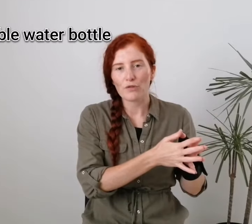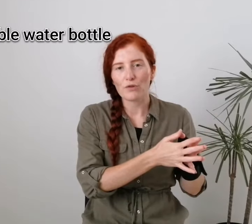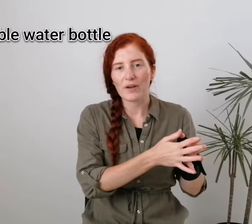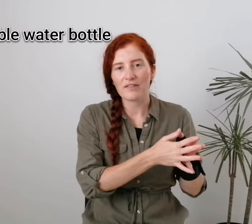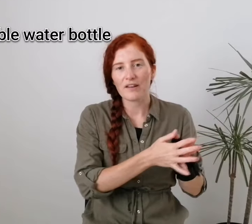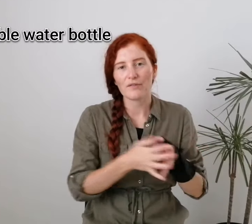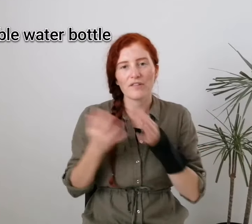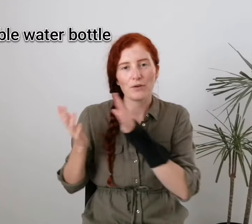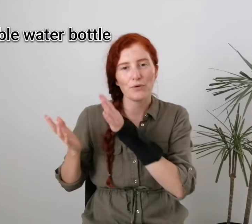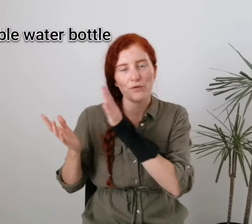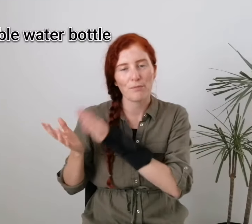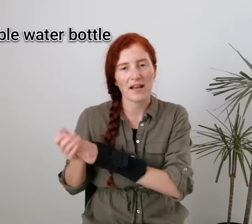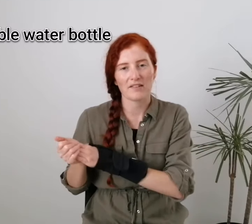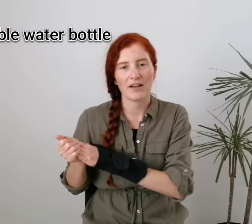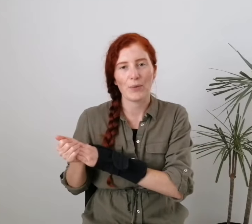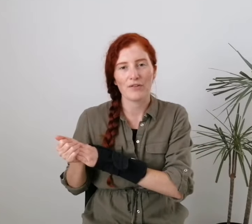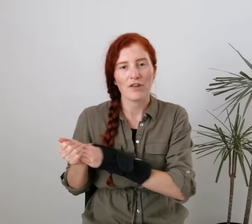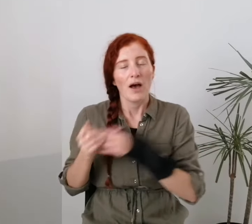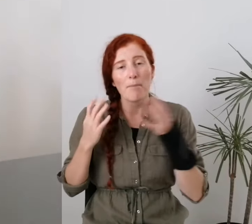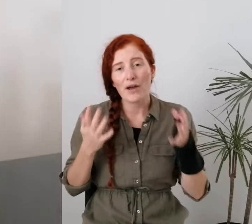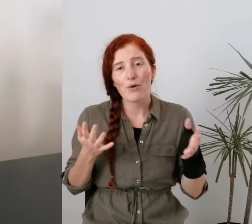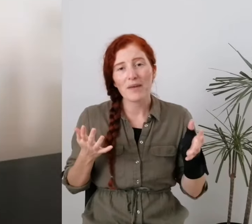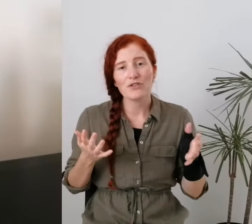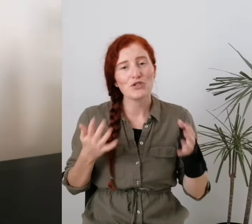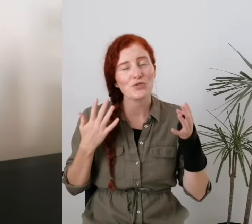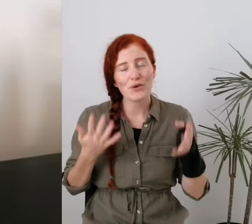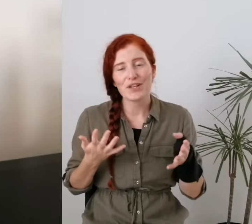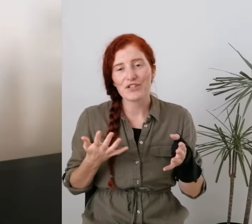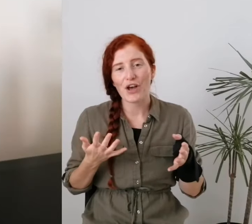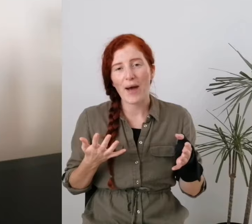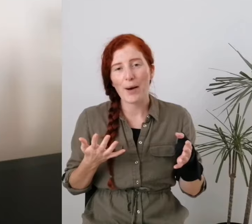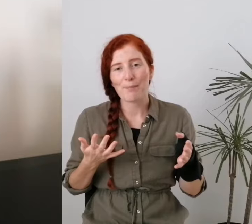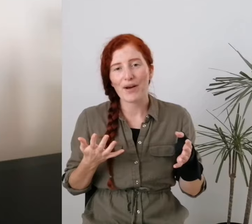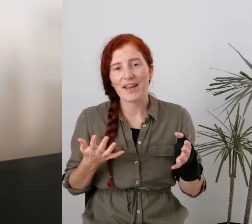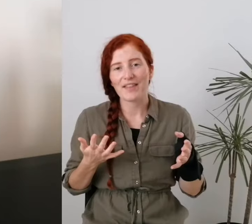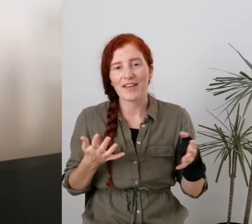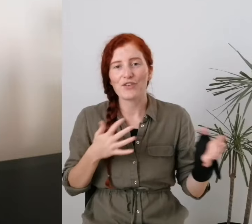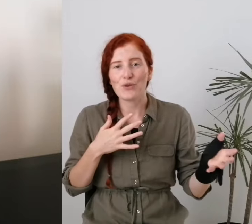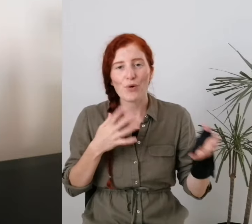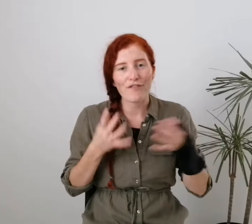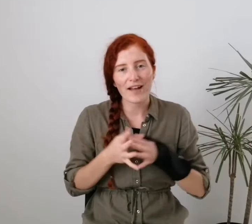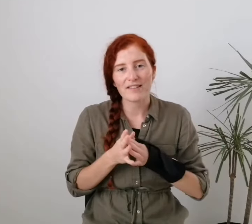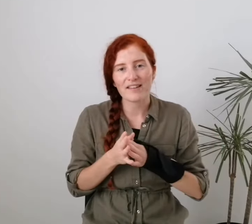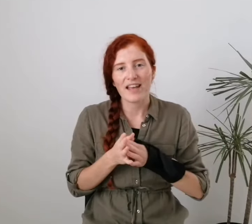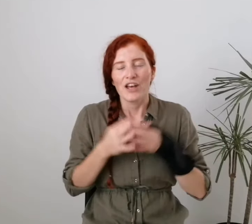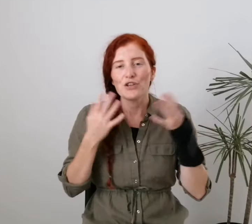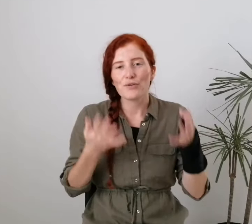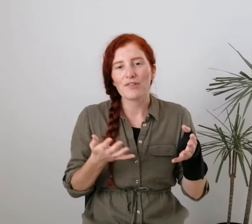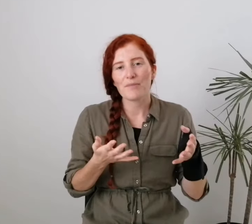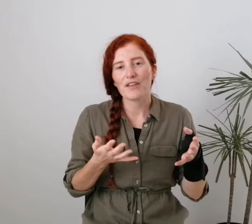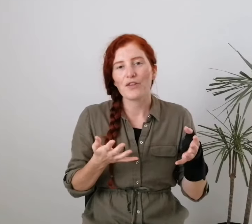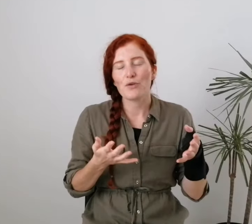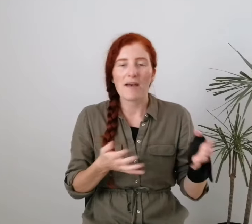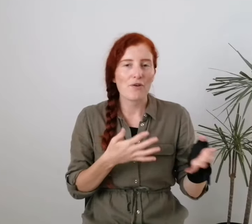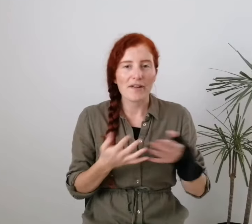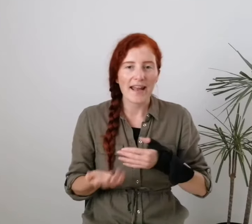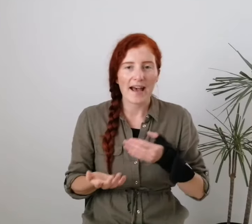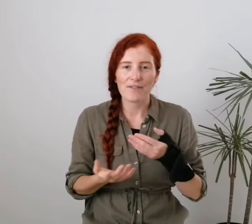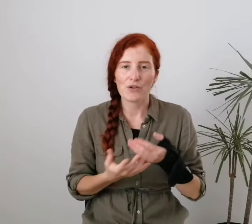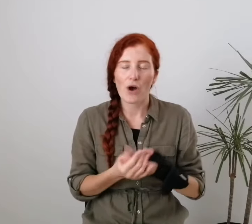bottle instead of single-use plastic ones. By all means, you don't need to go out and buy anything new or fancy. Use something that you may already have in